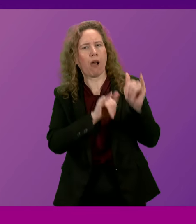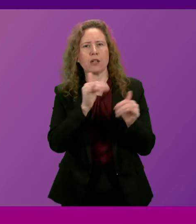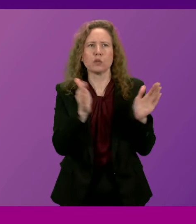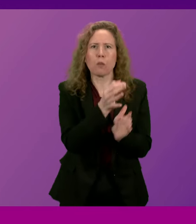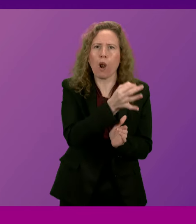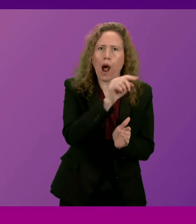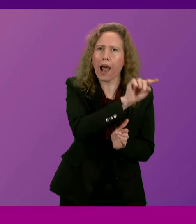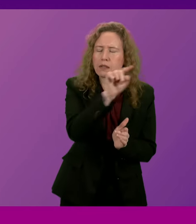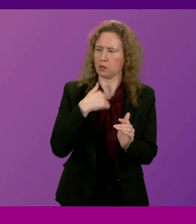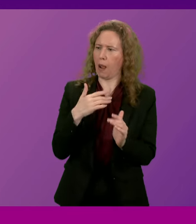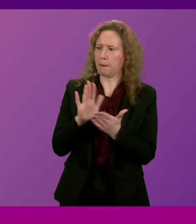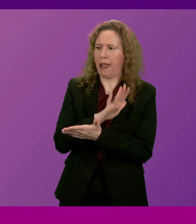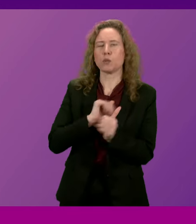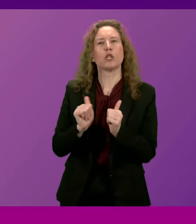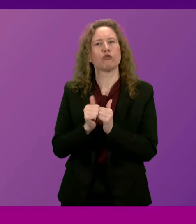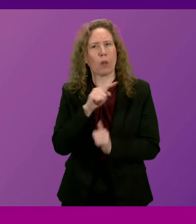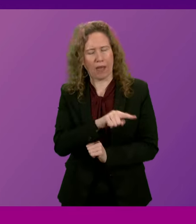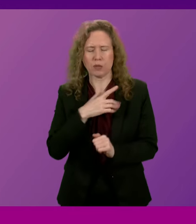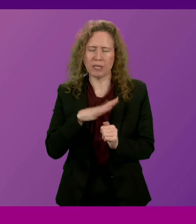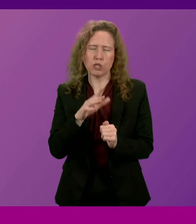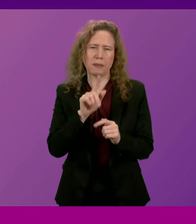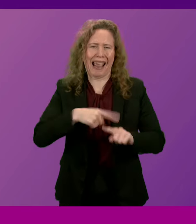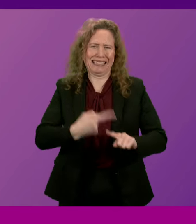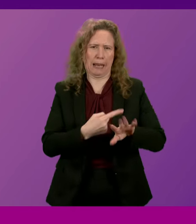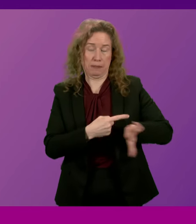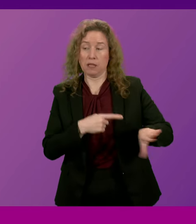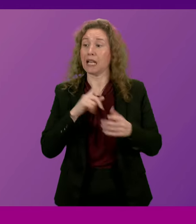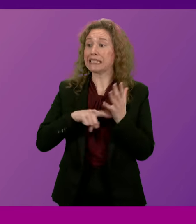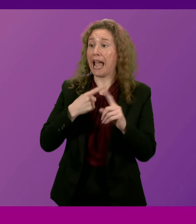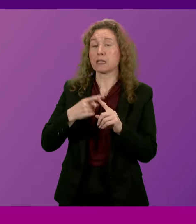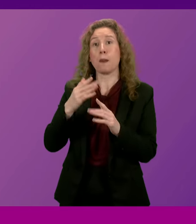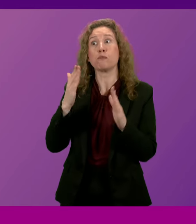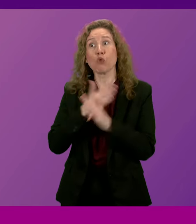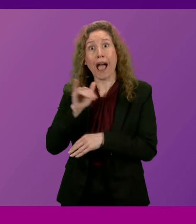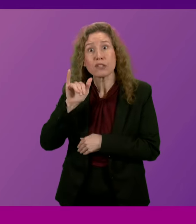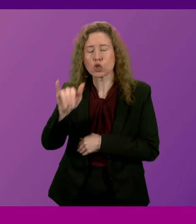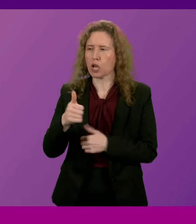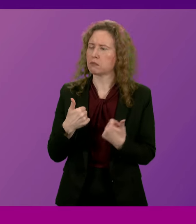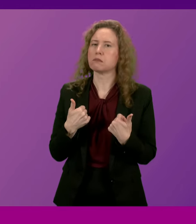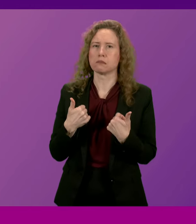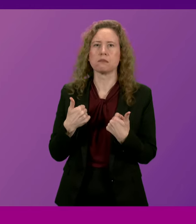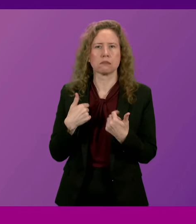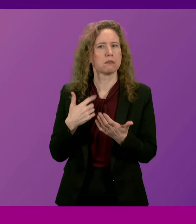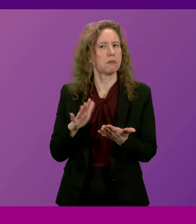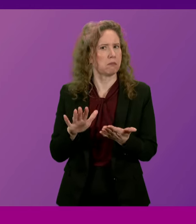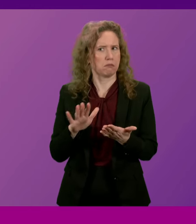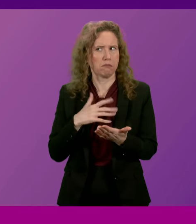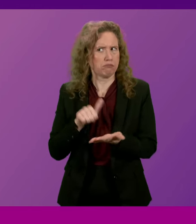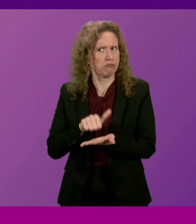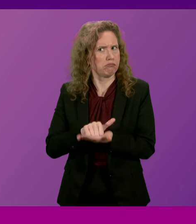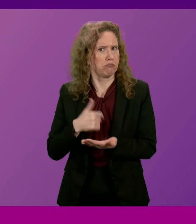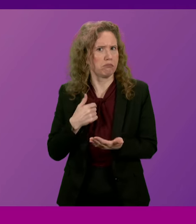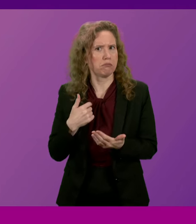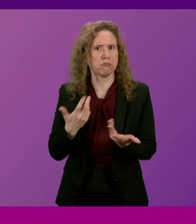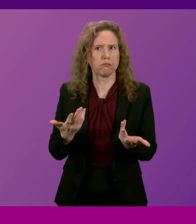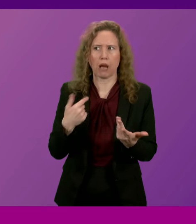there's a point of agreement there on that point and as for taxing private jets, I would be, you know, I'd be very much in the spirit of doing